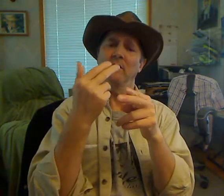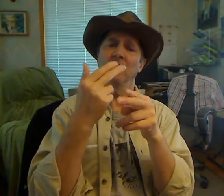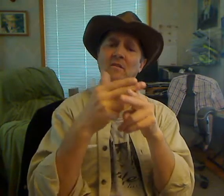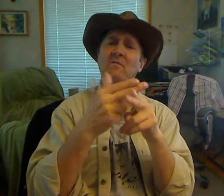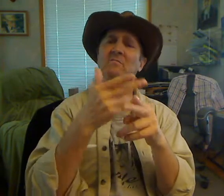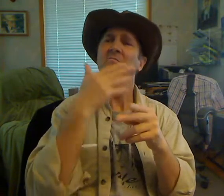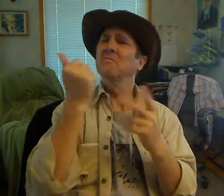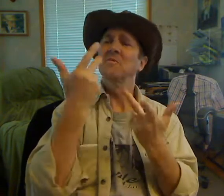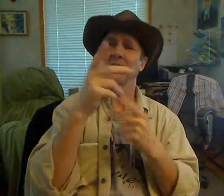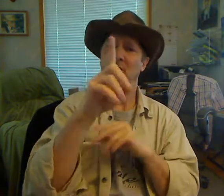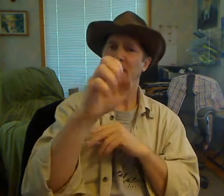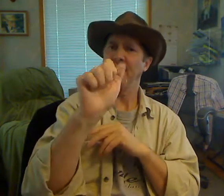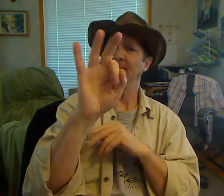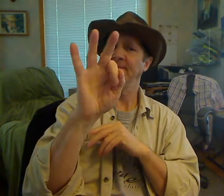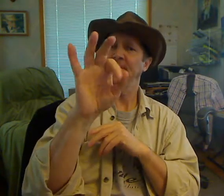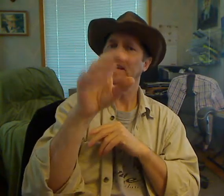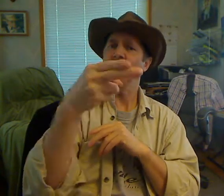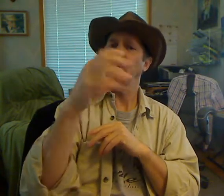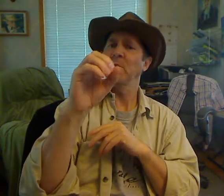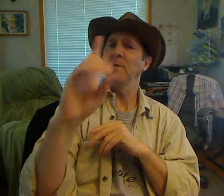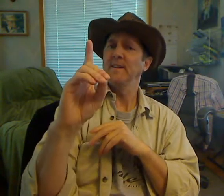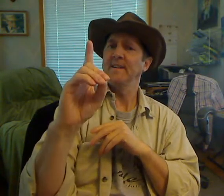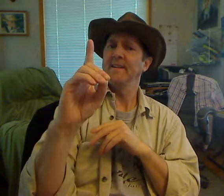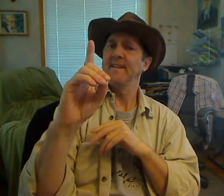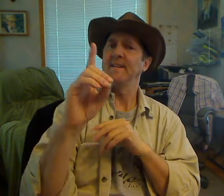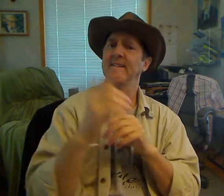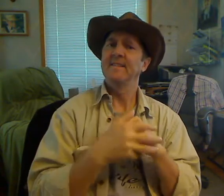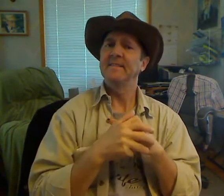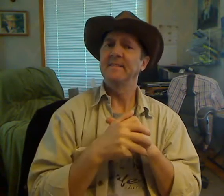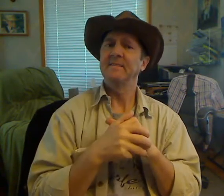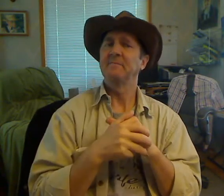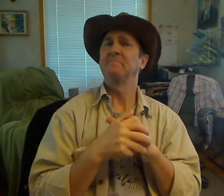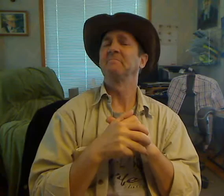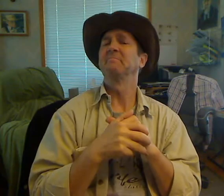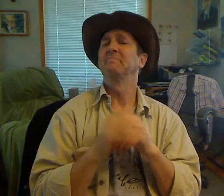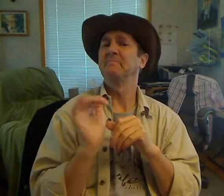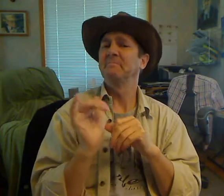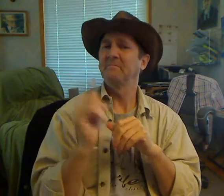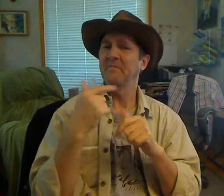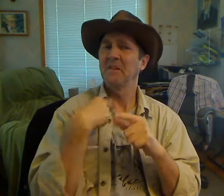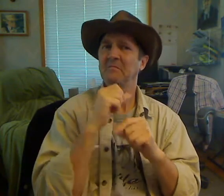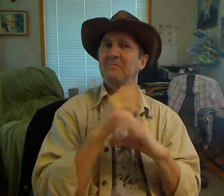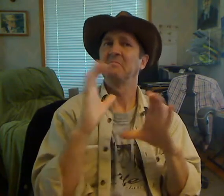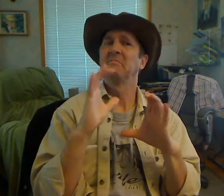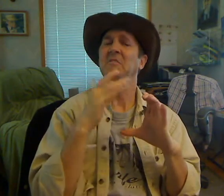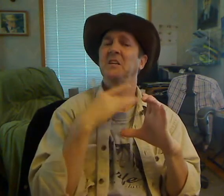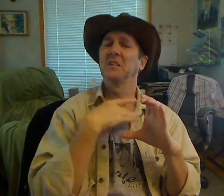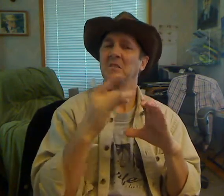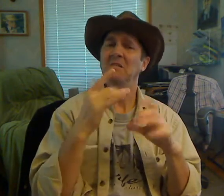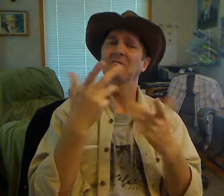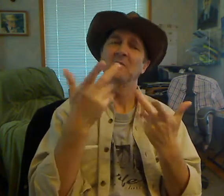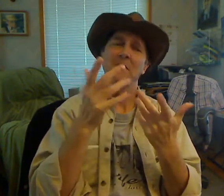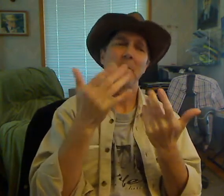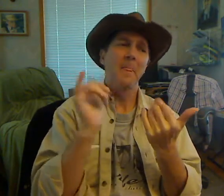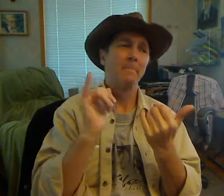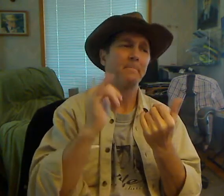political parties, and pollsters. It will also allow calls from businesses that already have a relationship with the owner of that phone number.